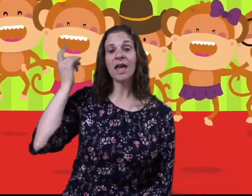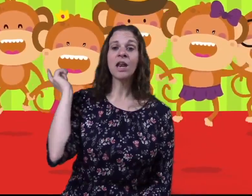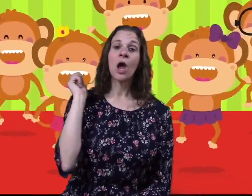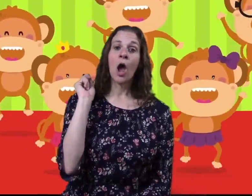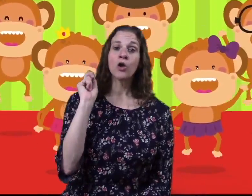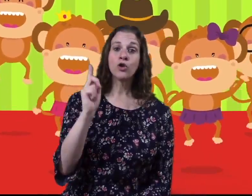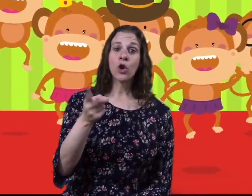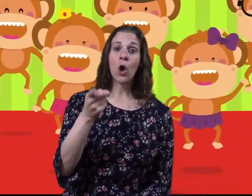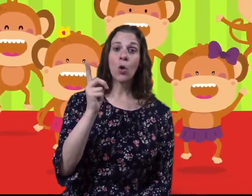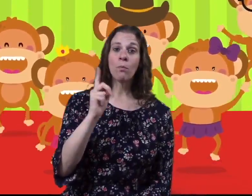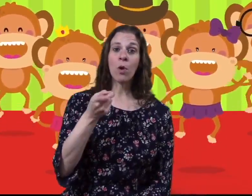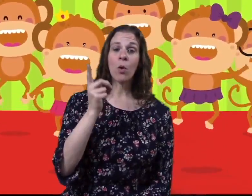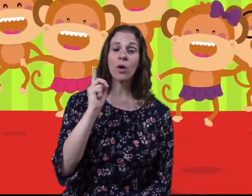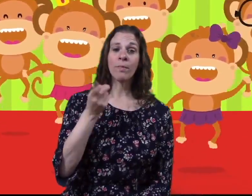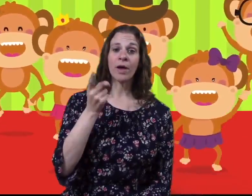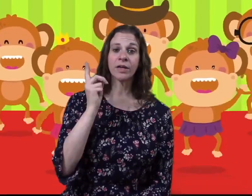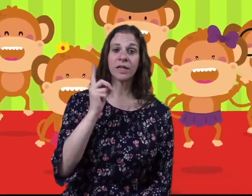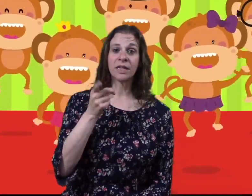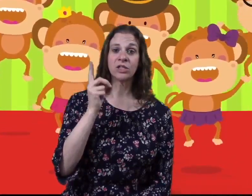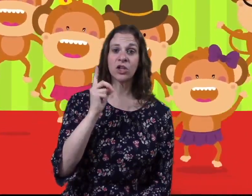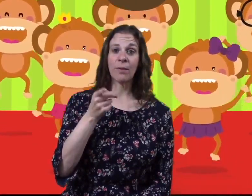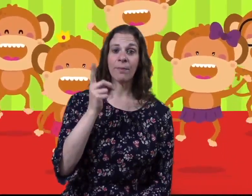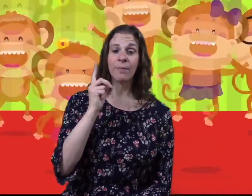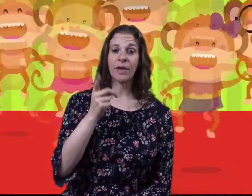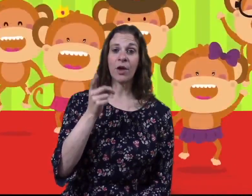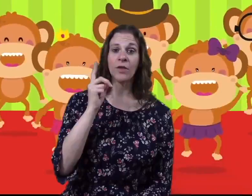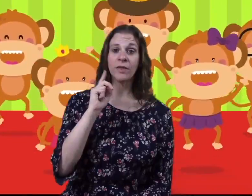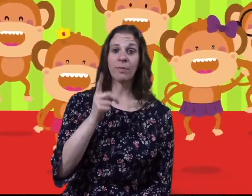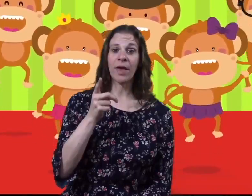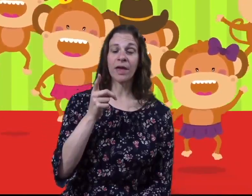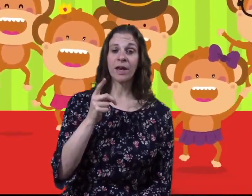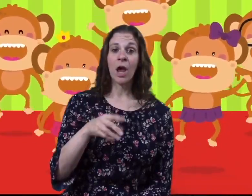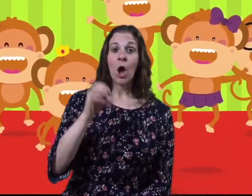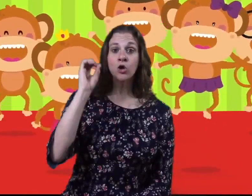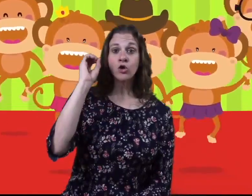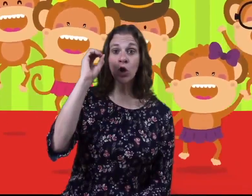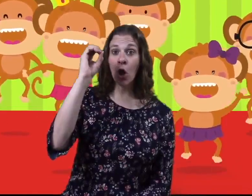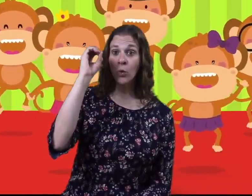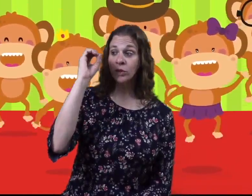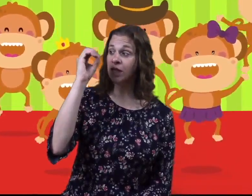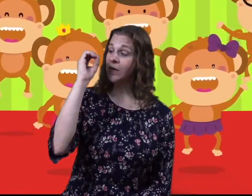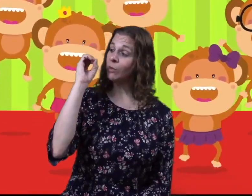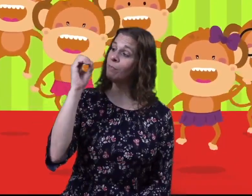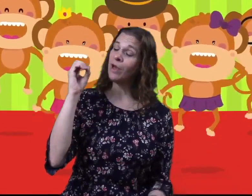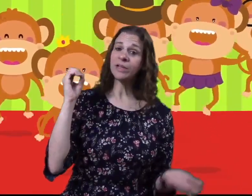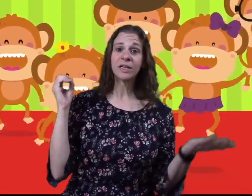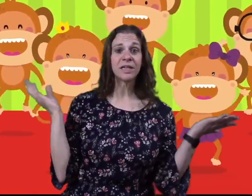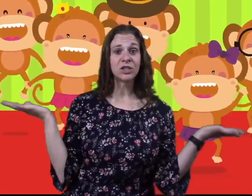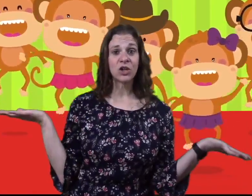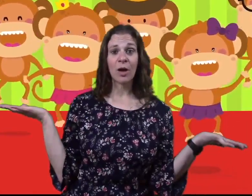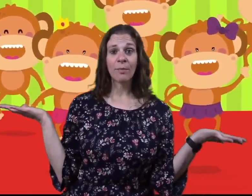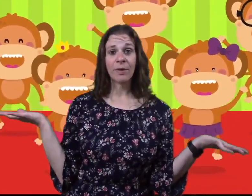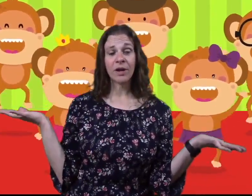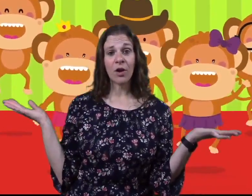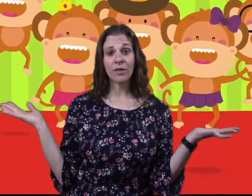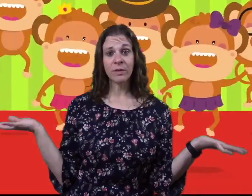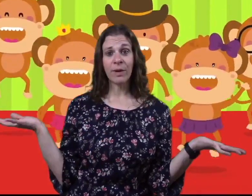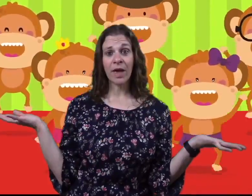no more monkeys jumping on the bed. No little monkeys jumping on the bed.